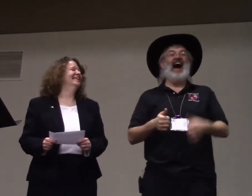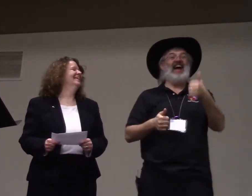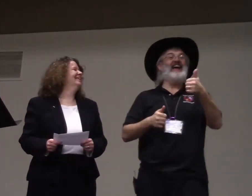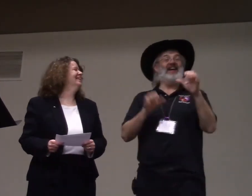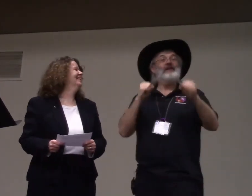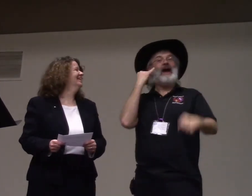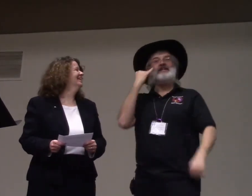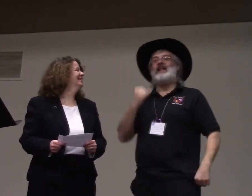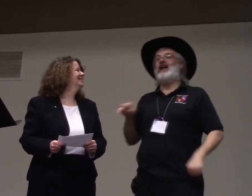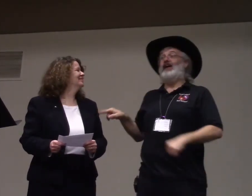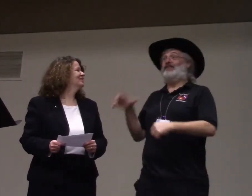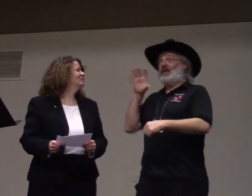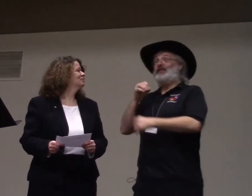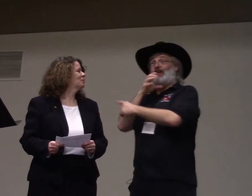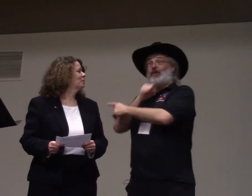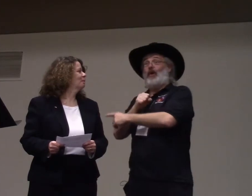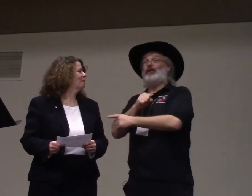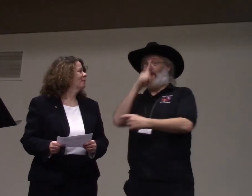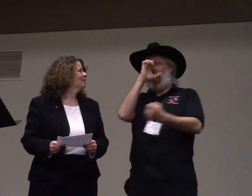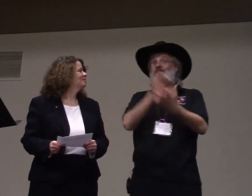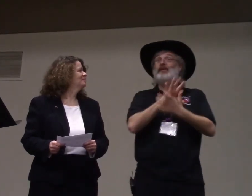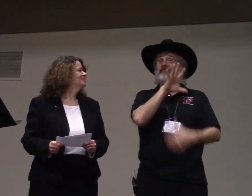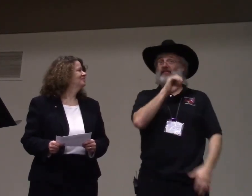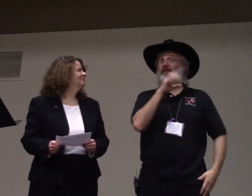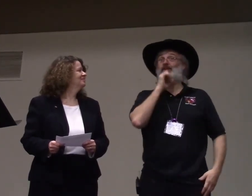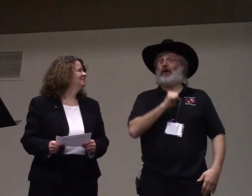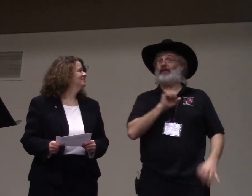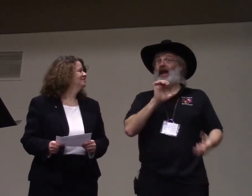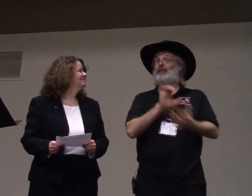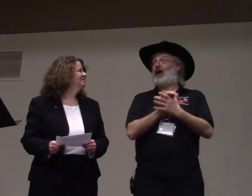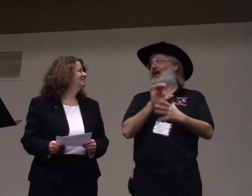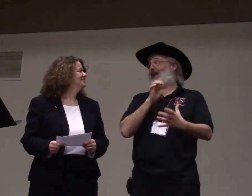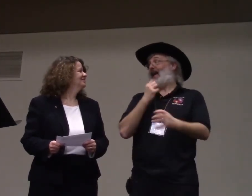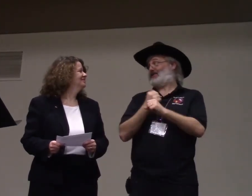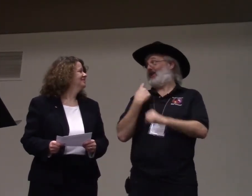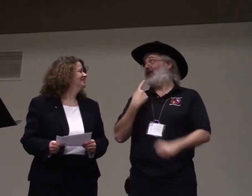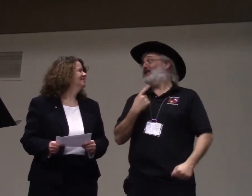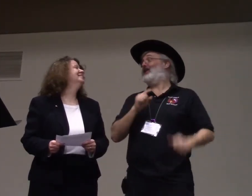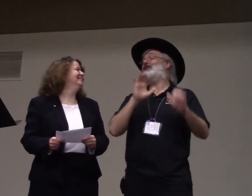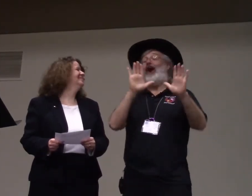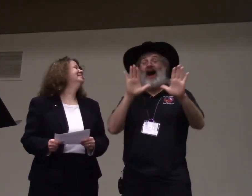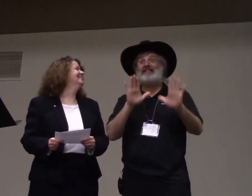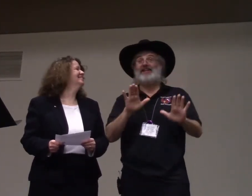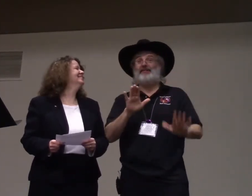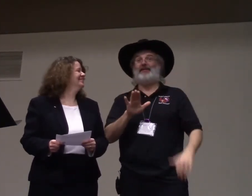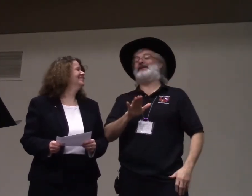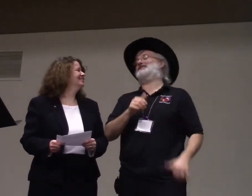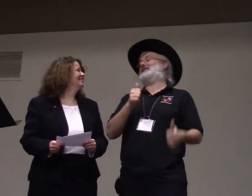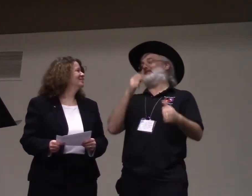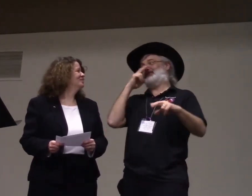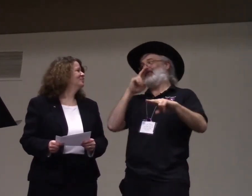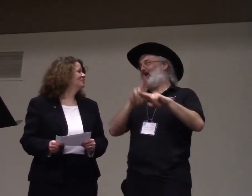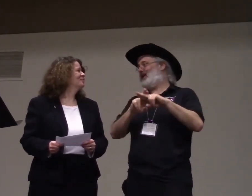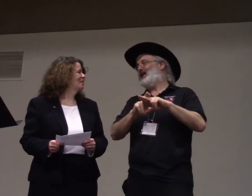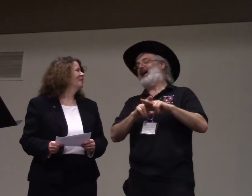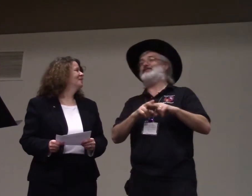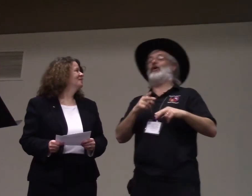Can you imagine that? 50 years old. Her husband is 50 years old. They got married last year. That was awesome. It was fun. And so,